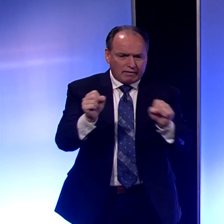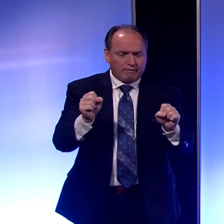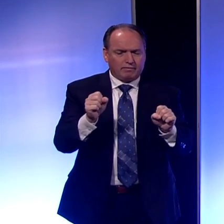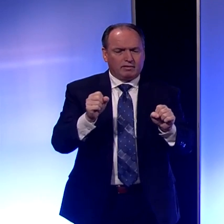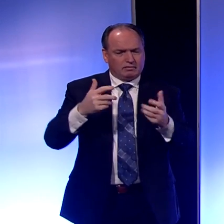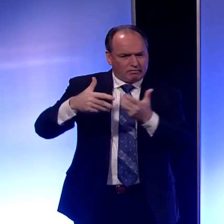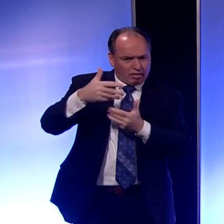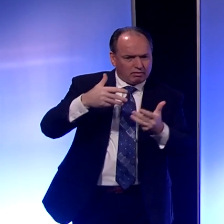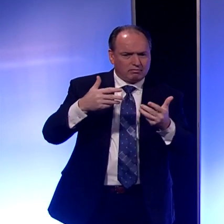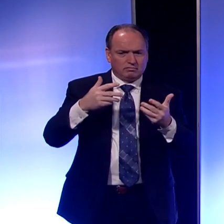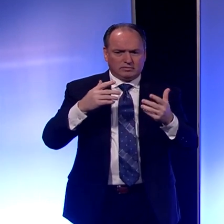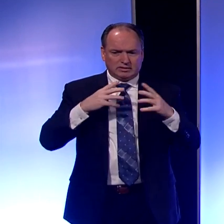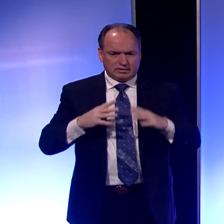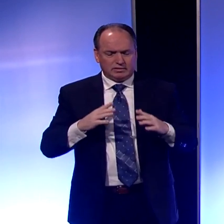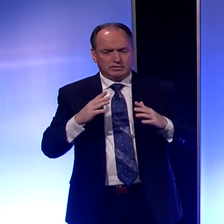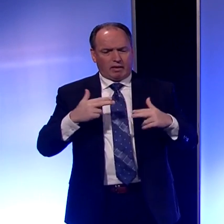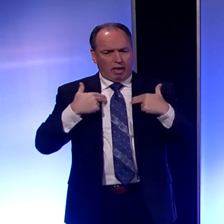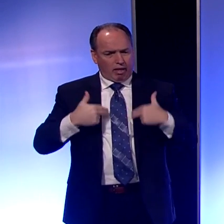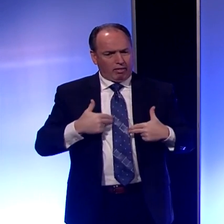healthy and alive.